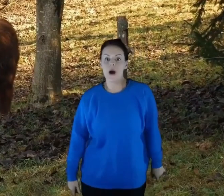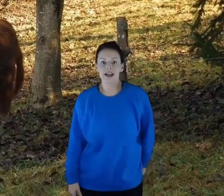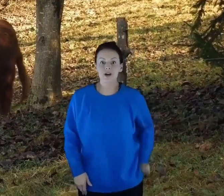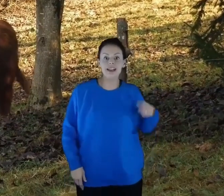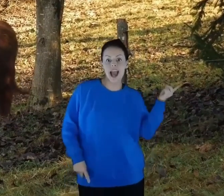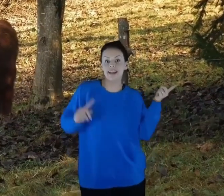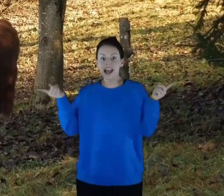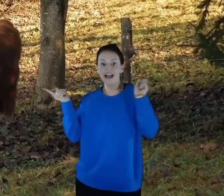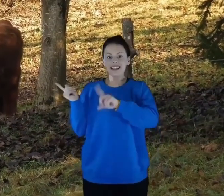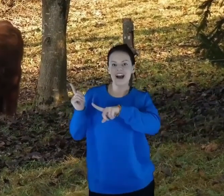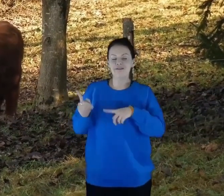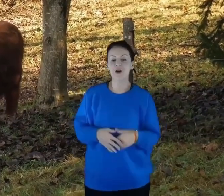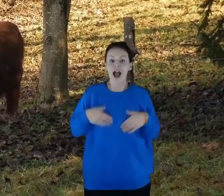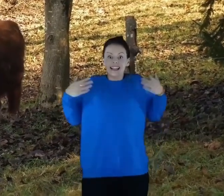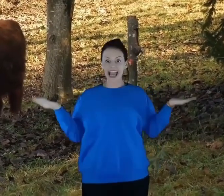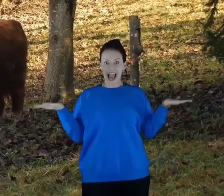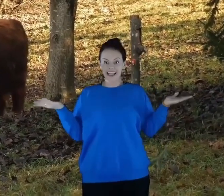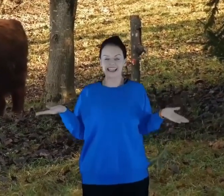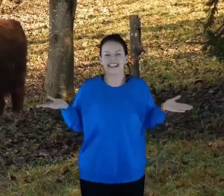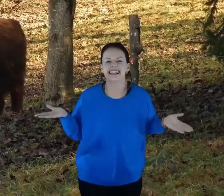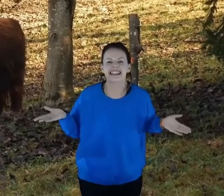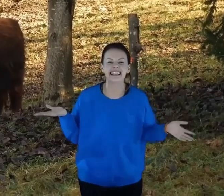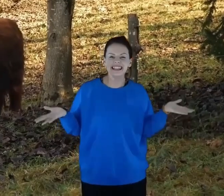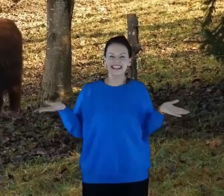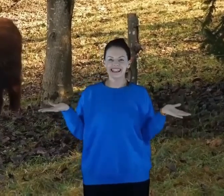Y goes Y-Y-Y for Yak